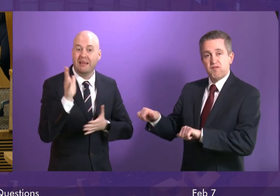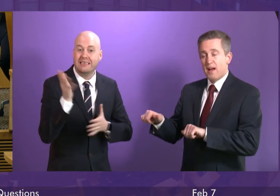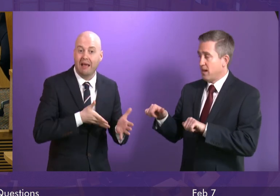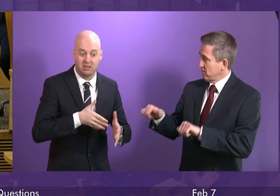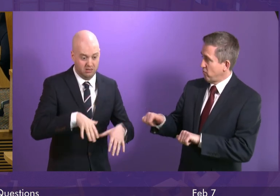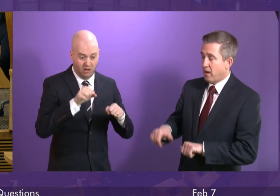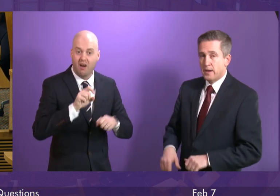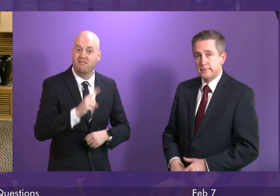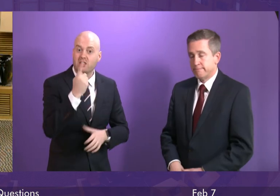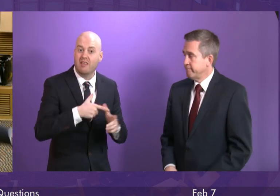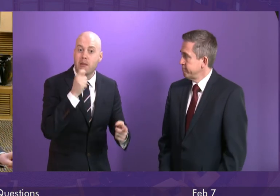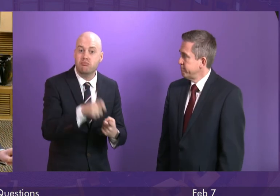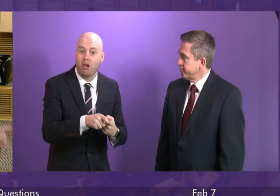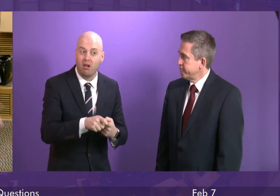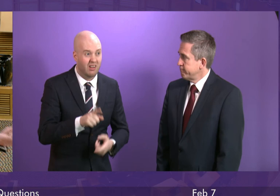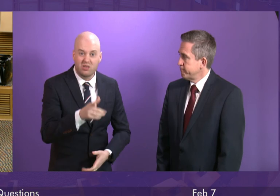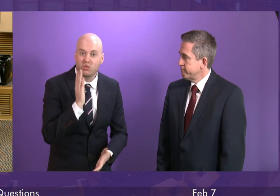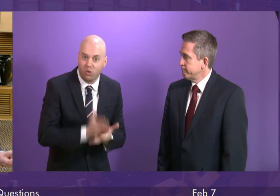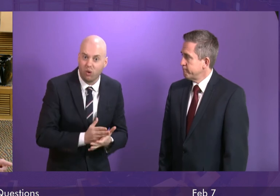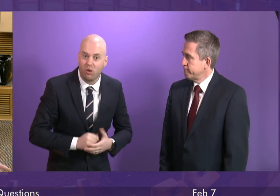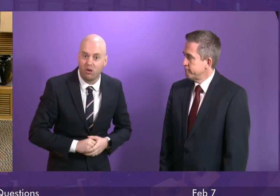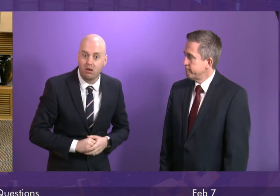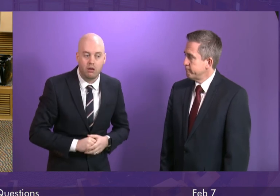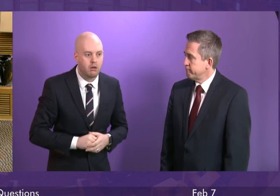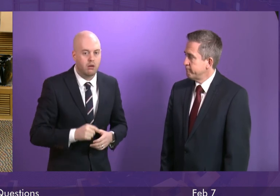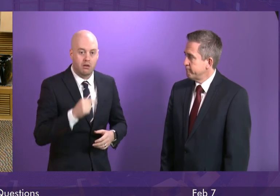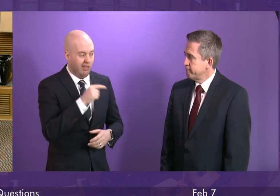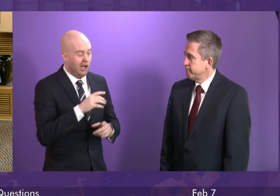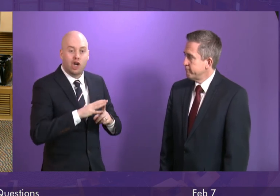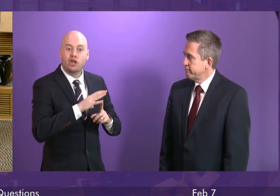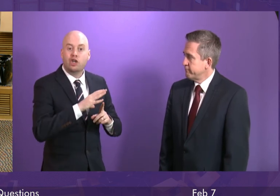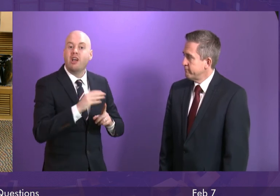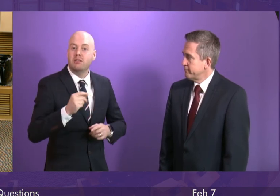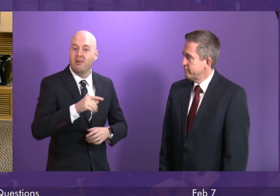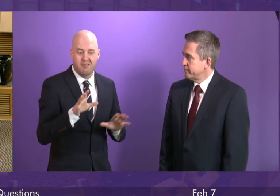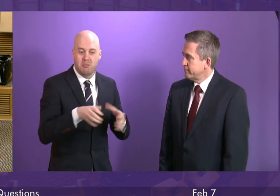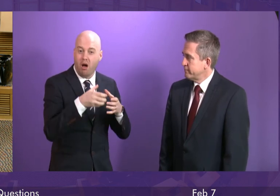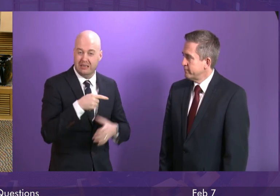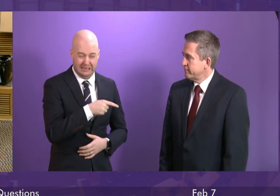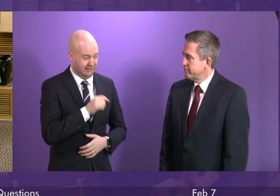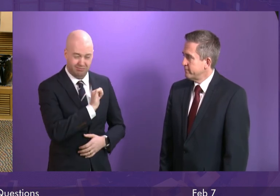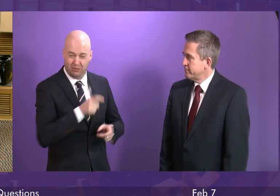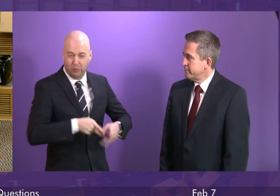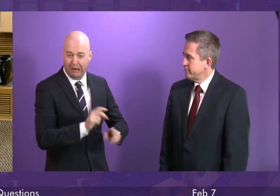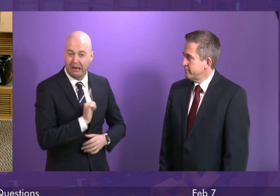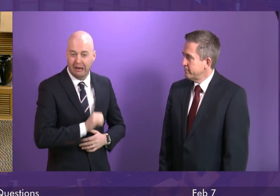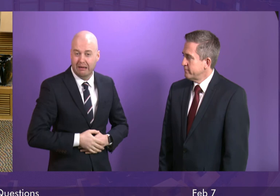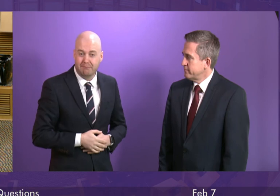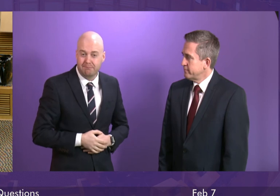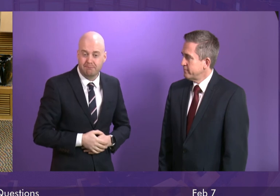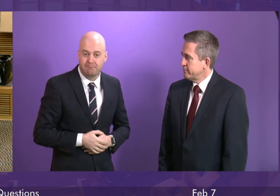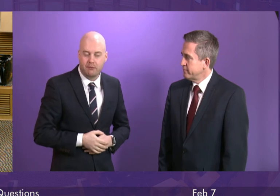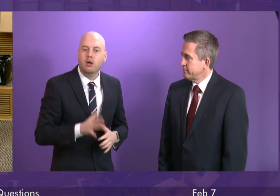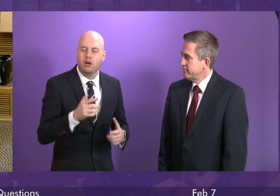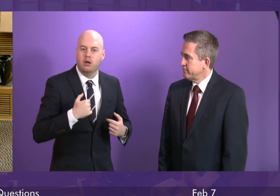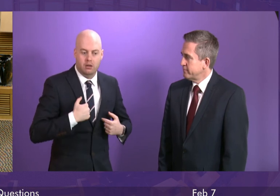and that is a dereliction of duty by the Conservative Party in this Parliament We will take forward the agreements that